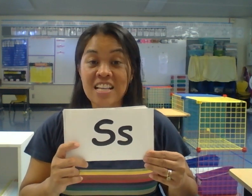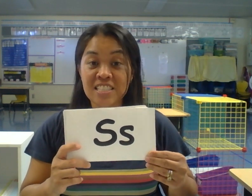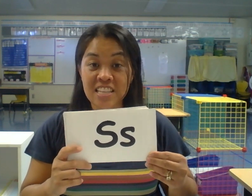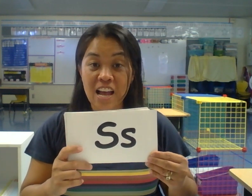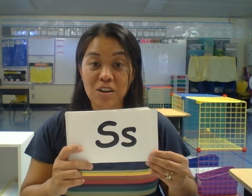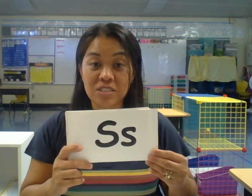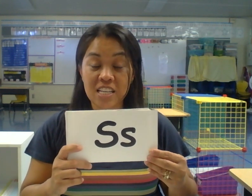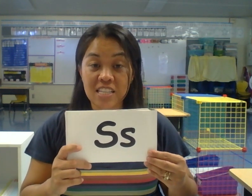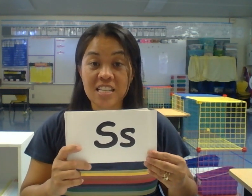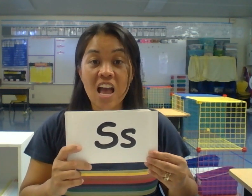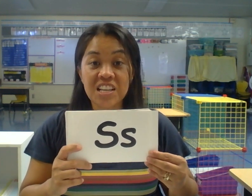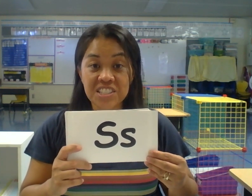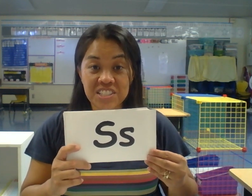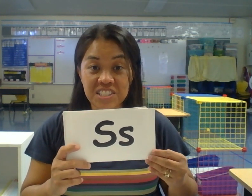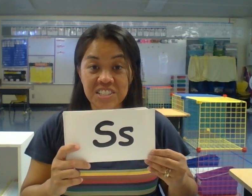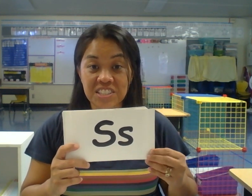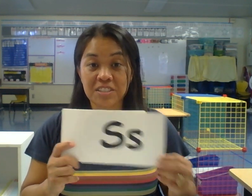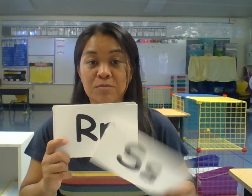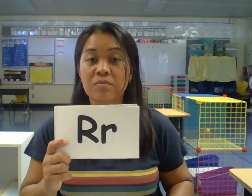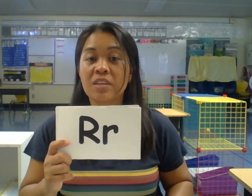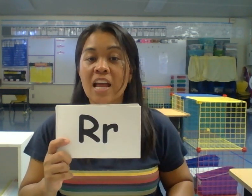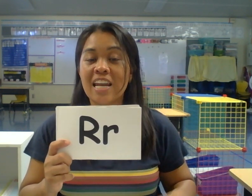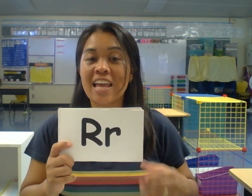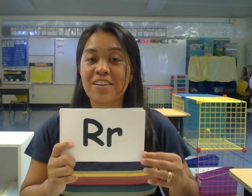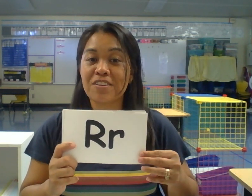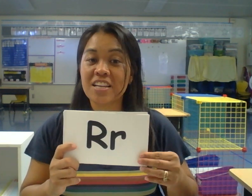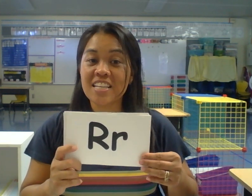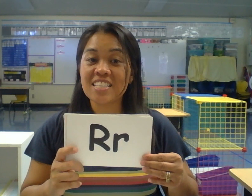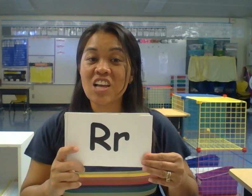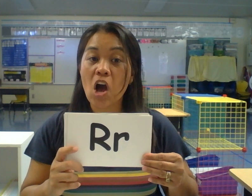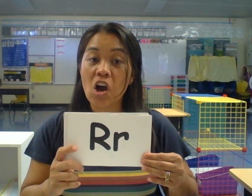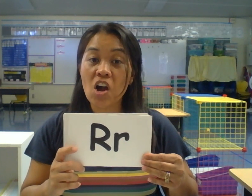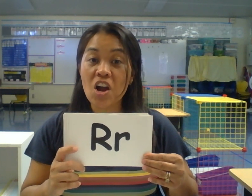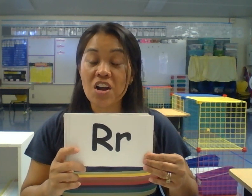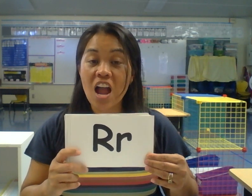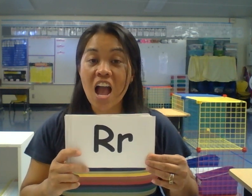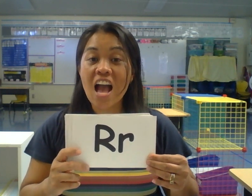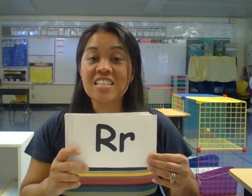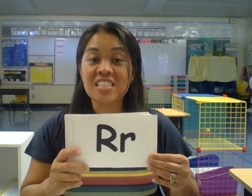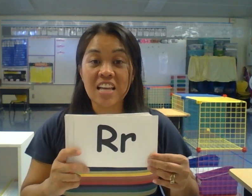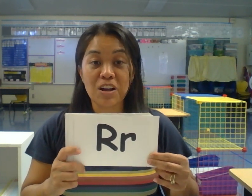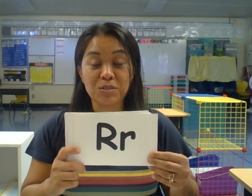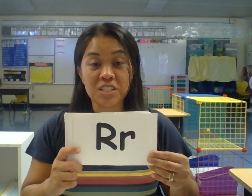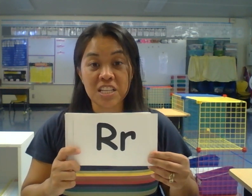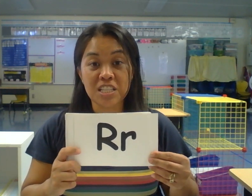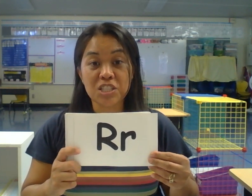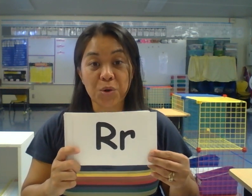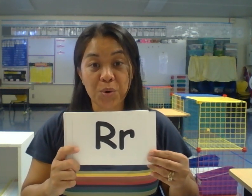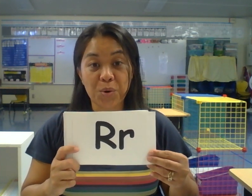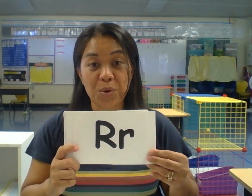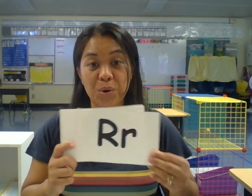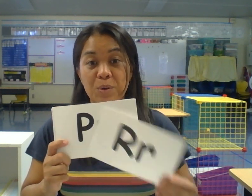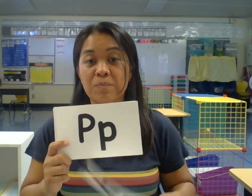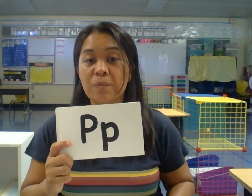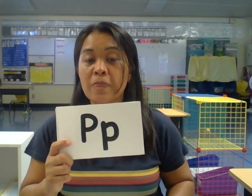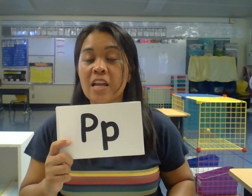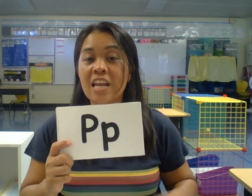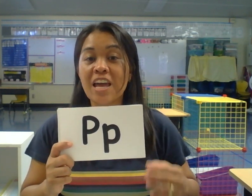Sound is S. Letter is R. Sound is R. Letter